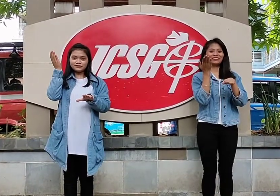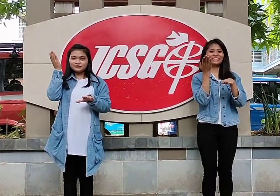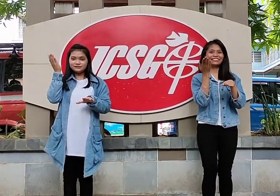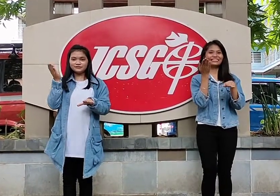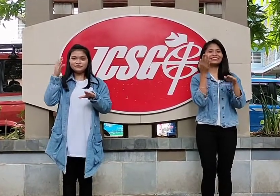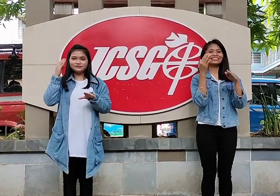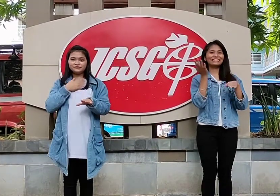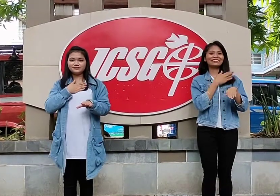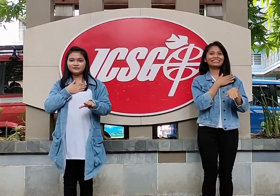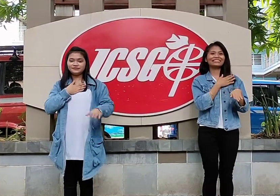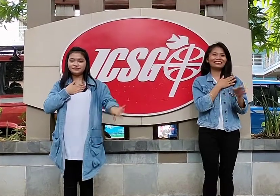We're ready!